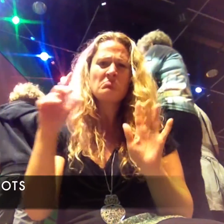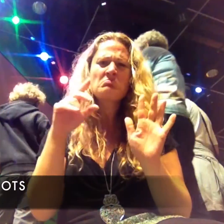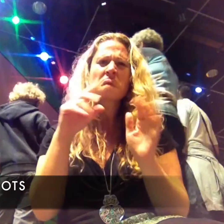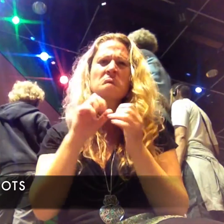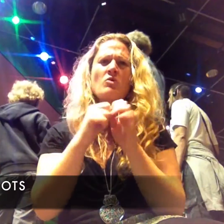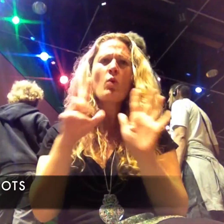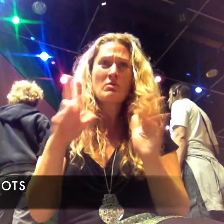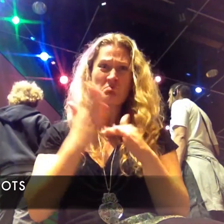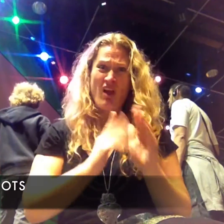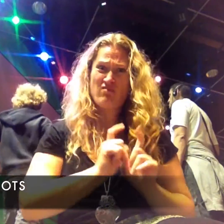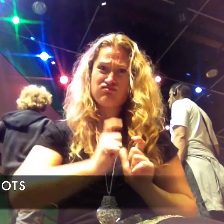I'm going to take it off.